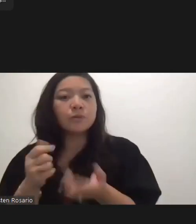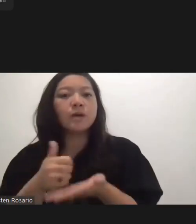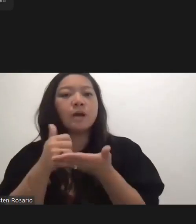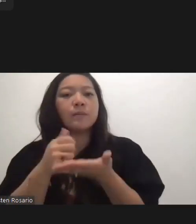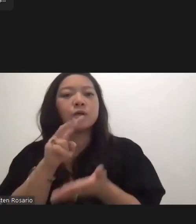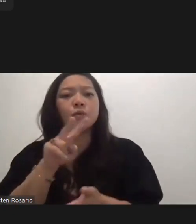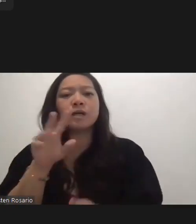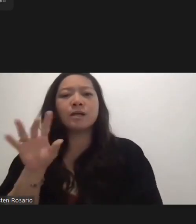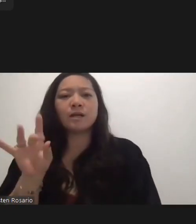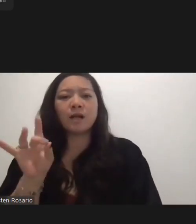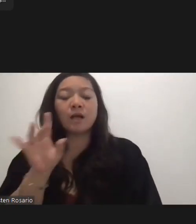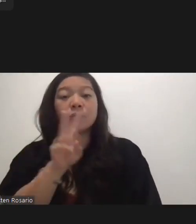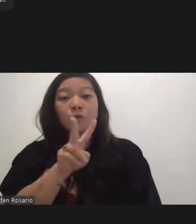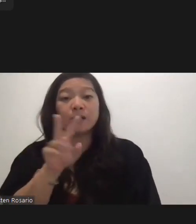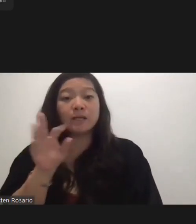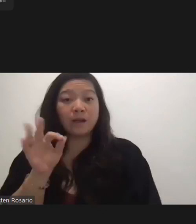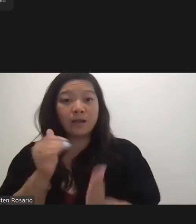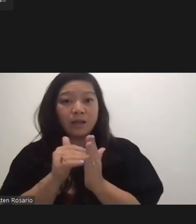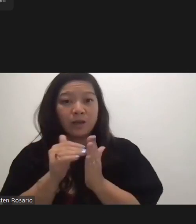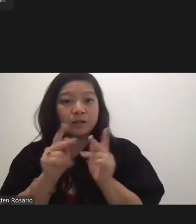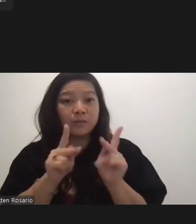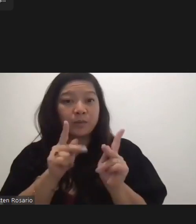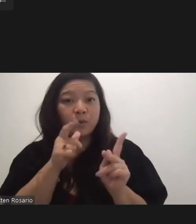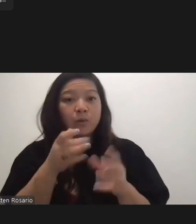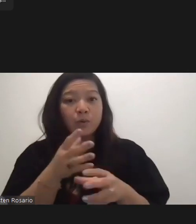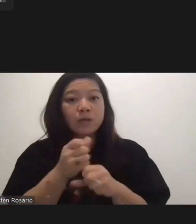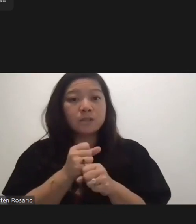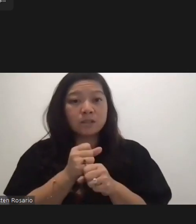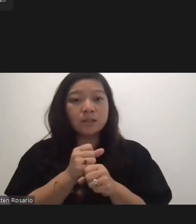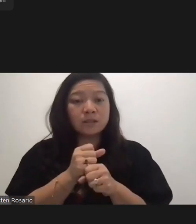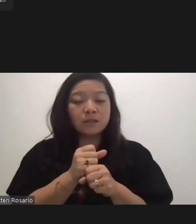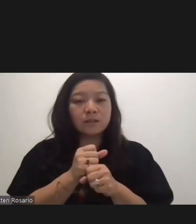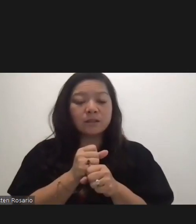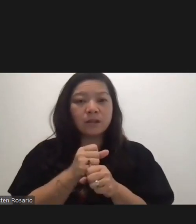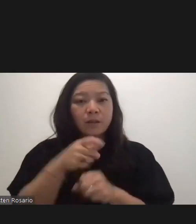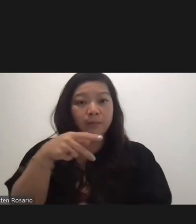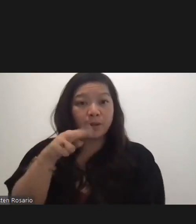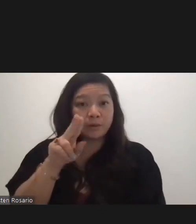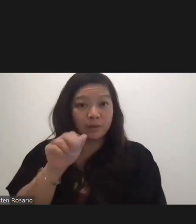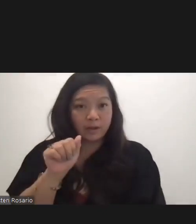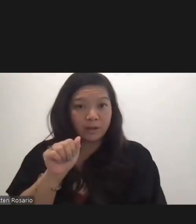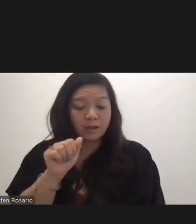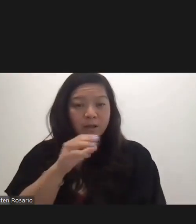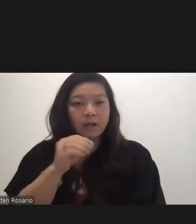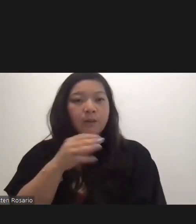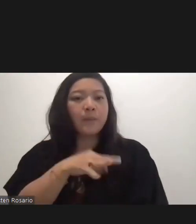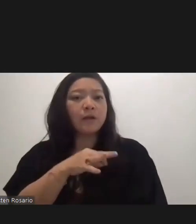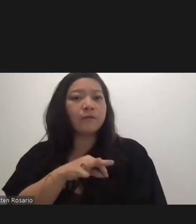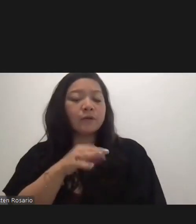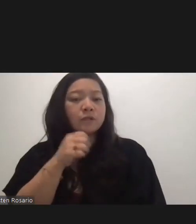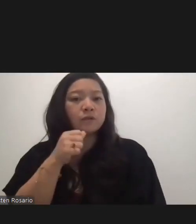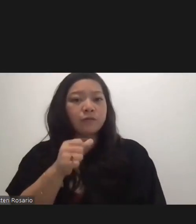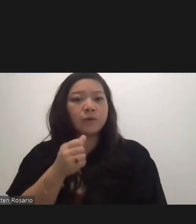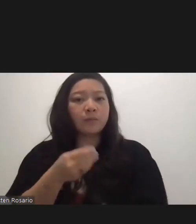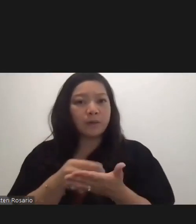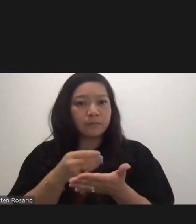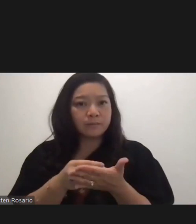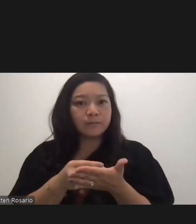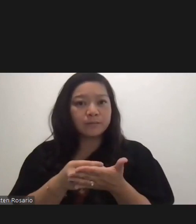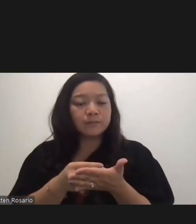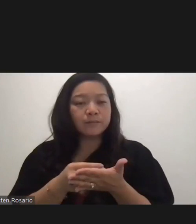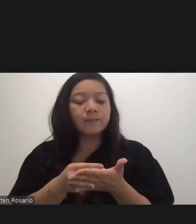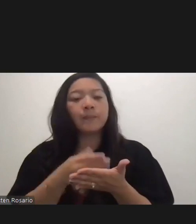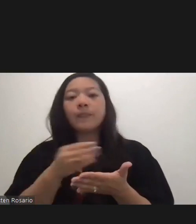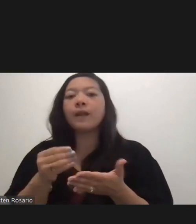,000 people who are currently receiving unemployment benefits? Sure. Our plans is, of course, to open up